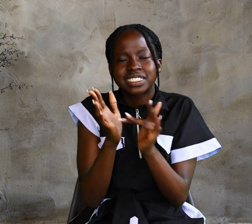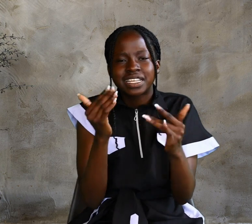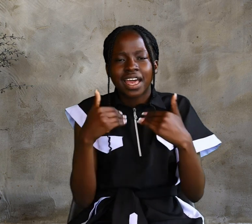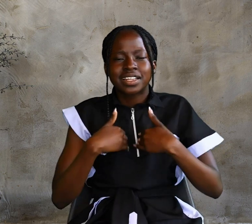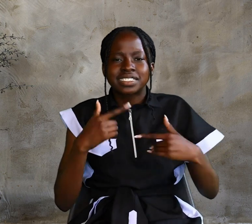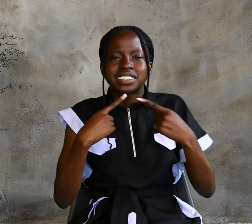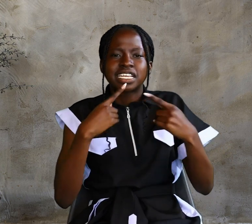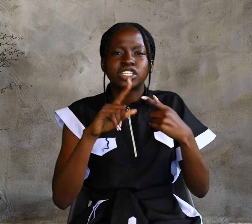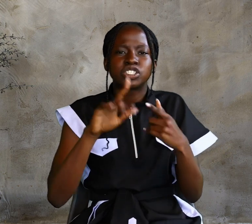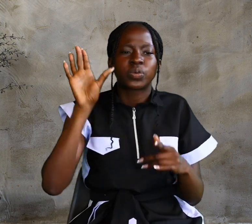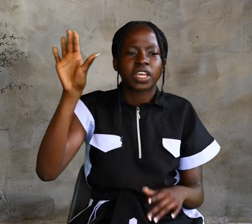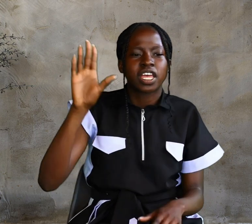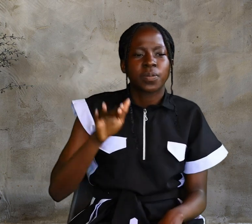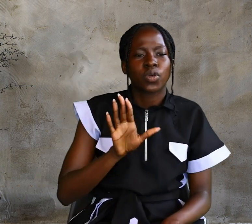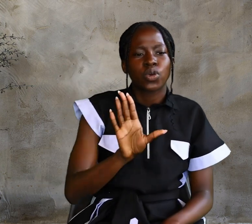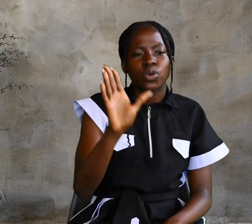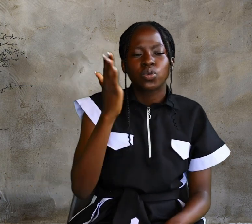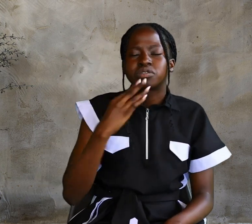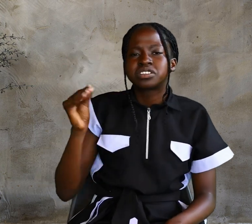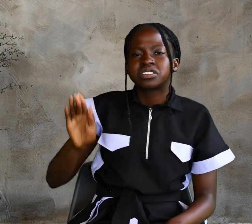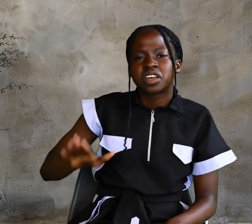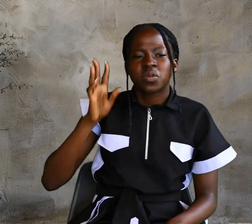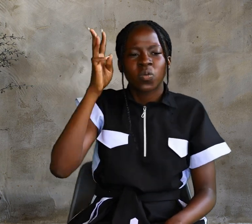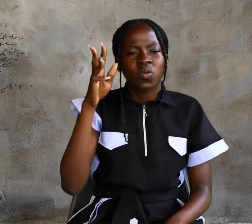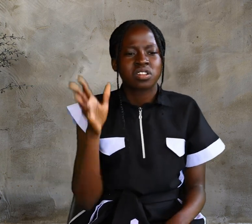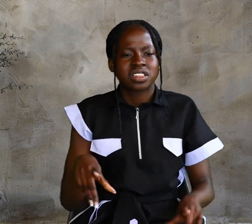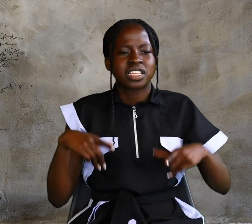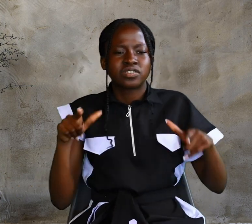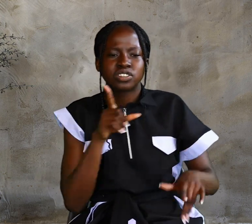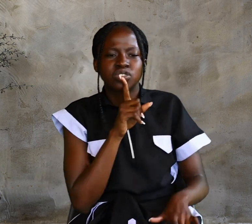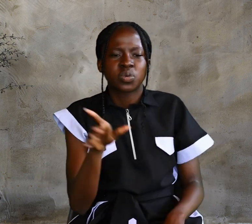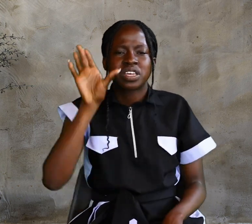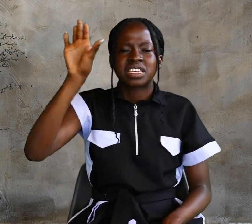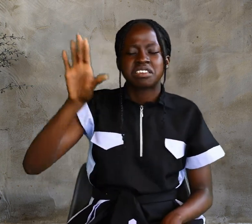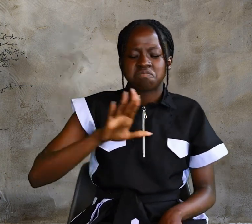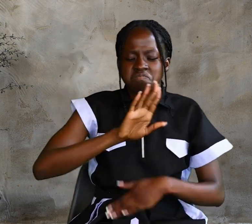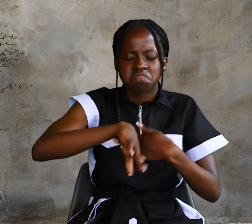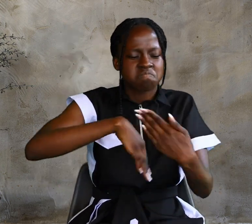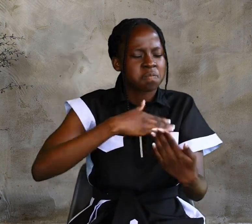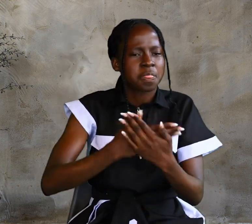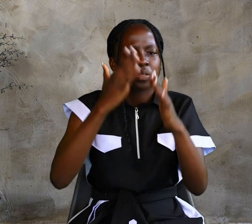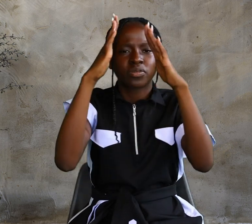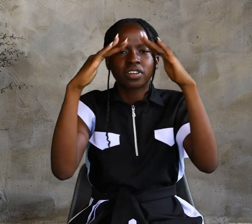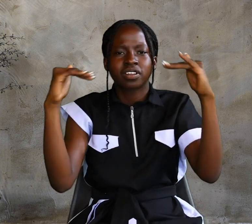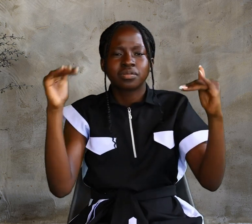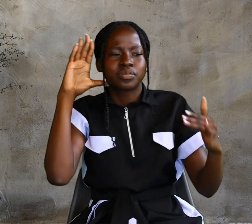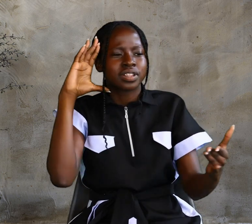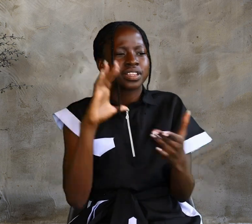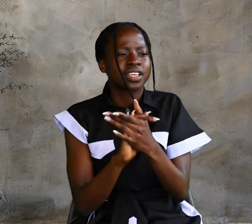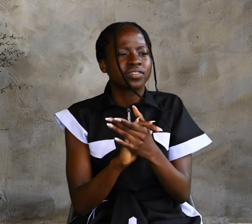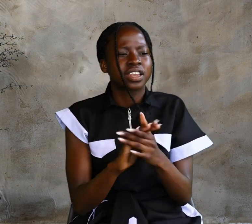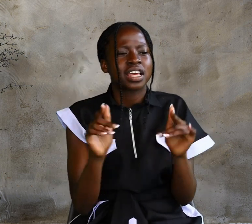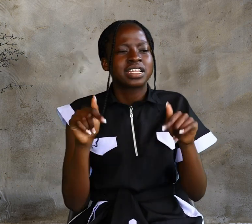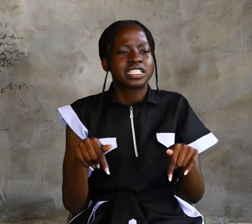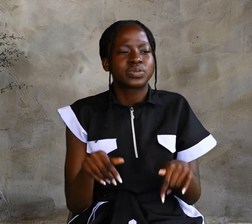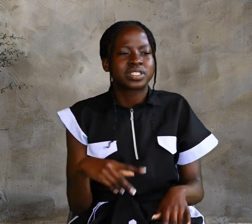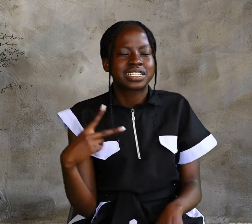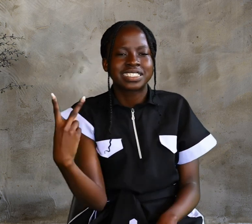Your son will live. So he and his whole household believed. This was the second sign